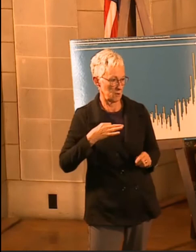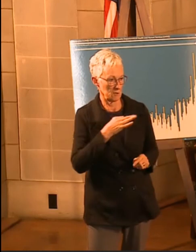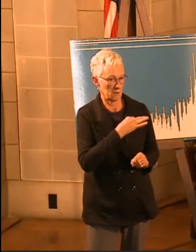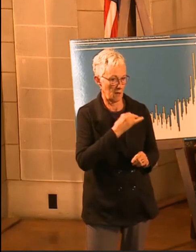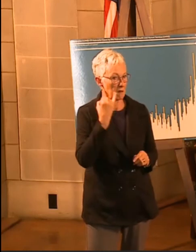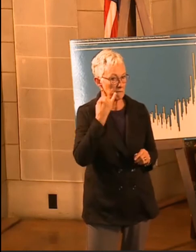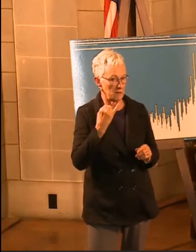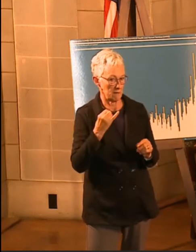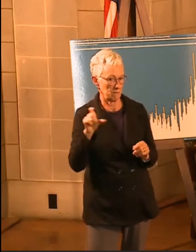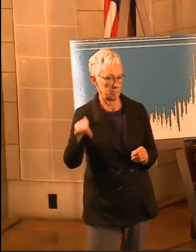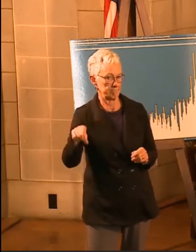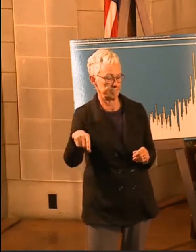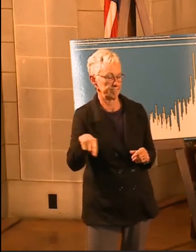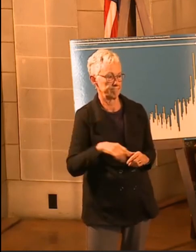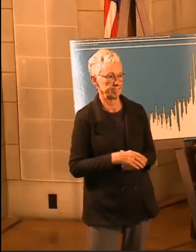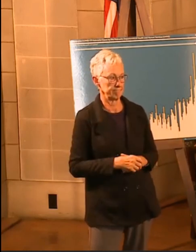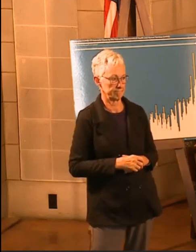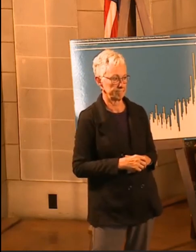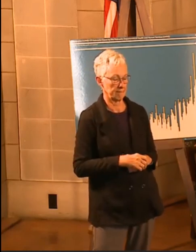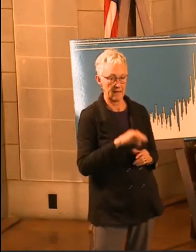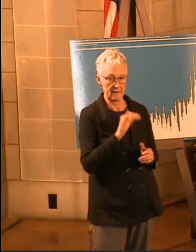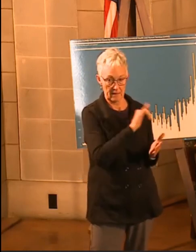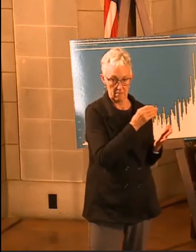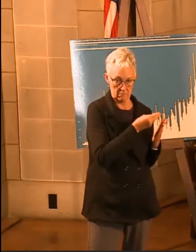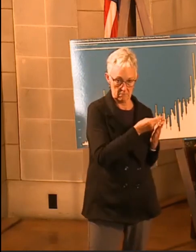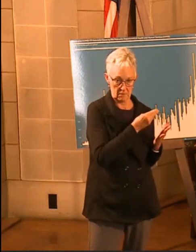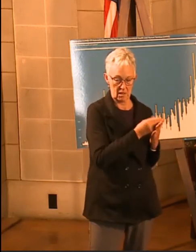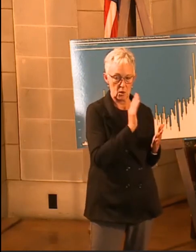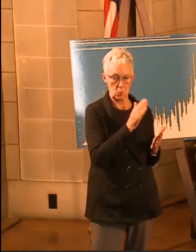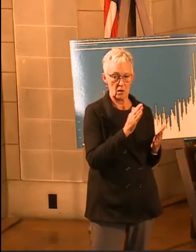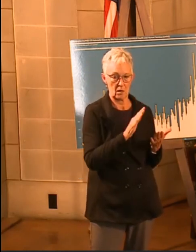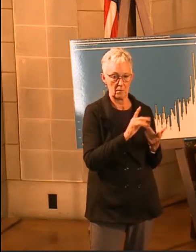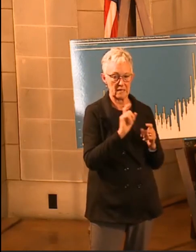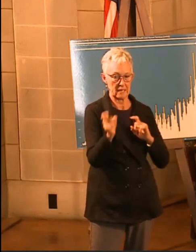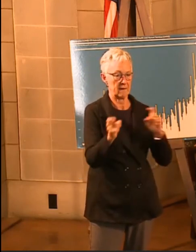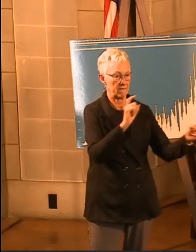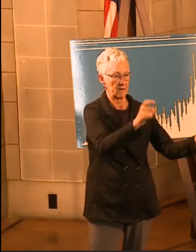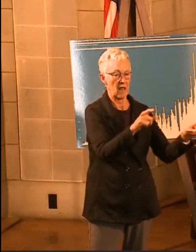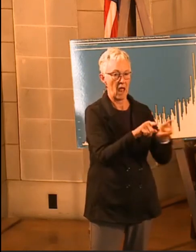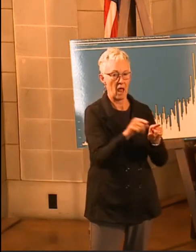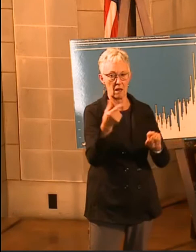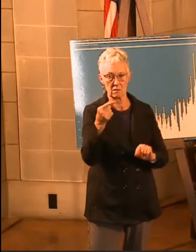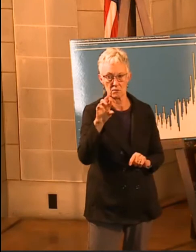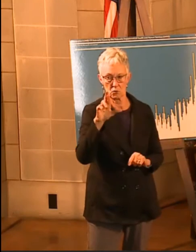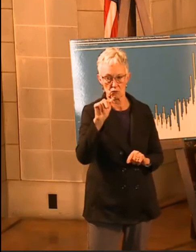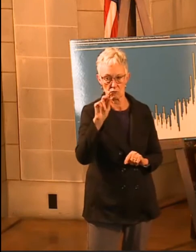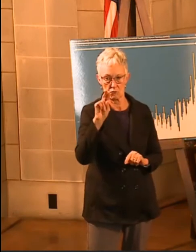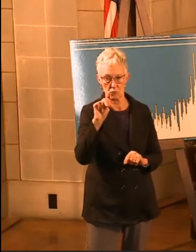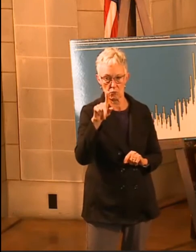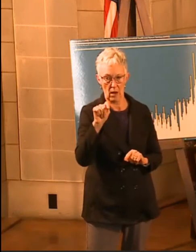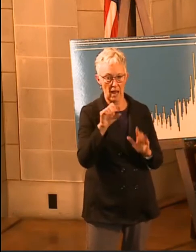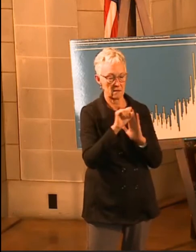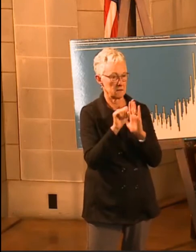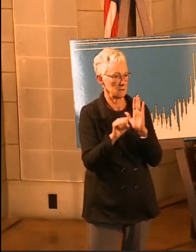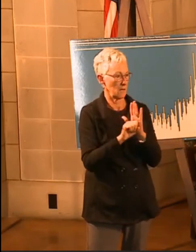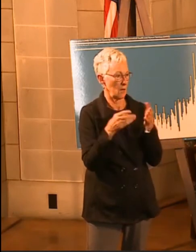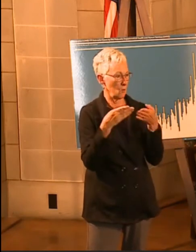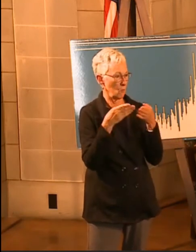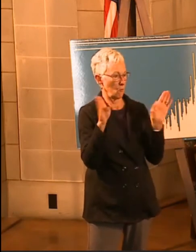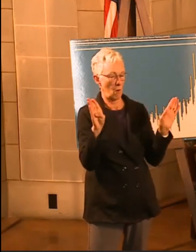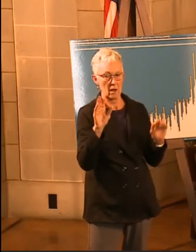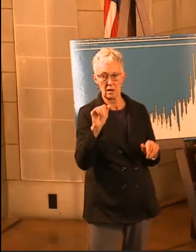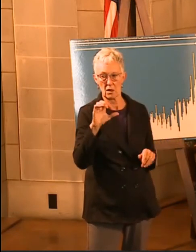staffed. This assistance will come in the form of grants to the statewide acute care and children's